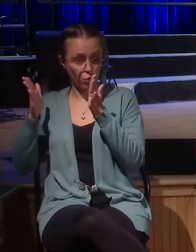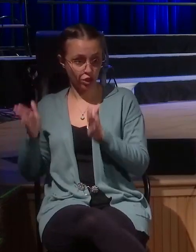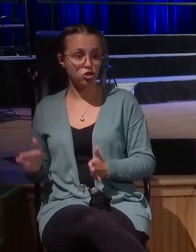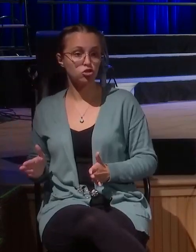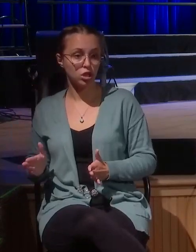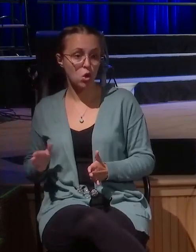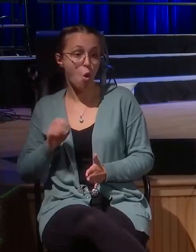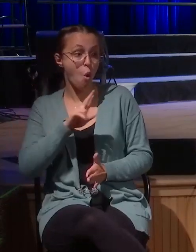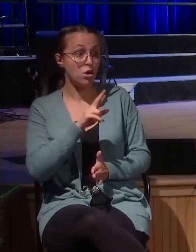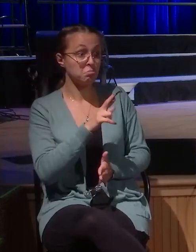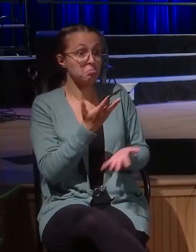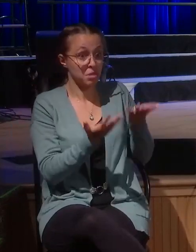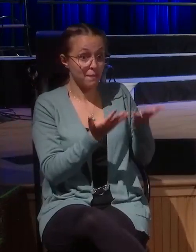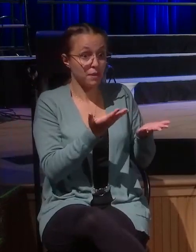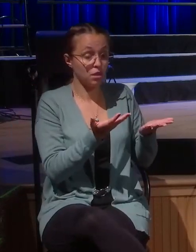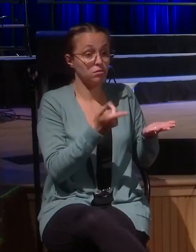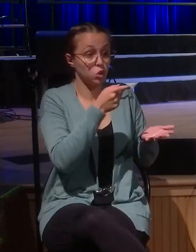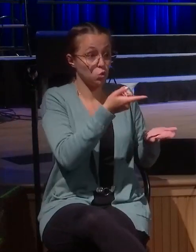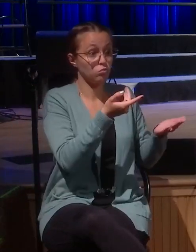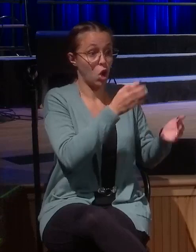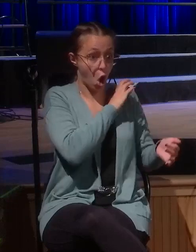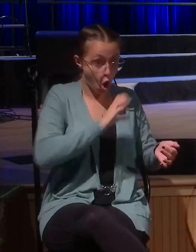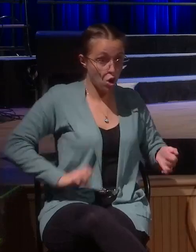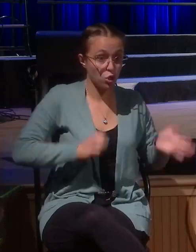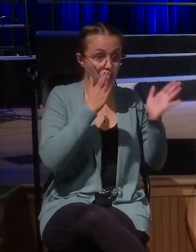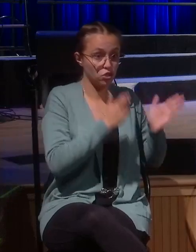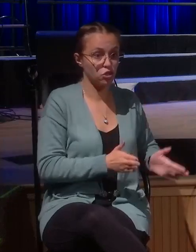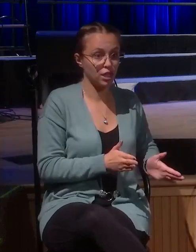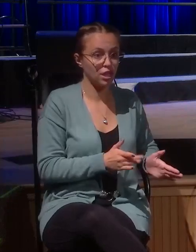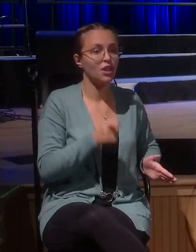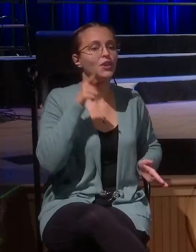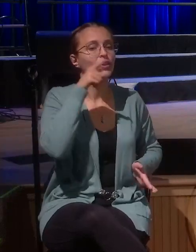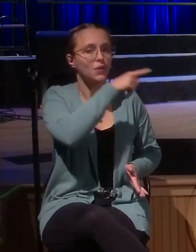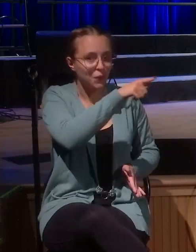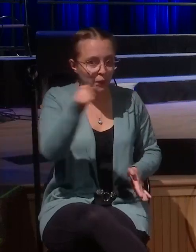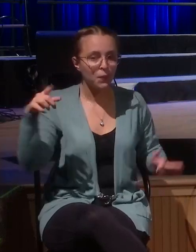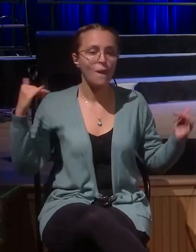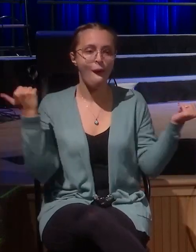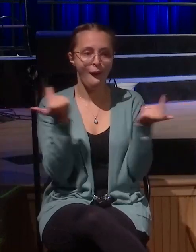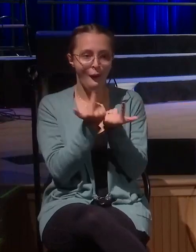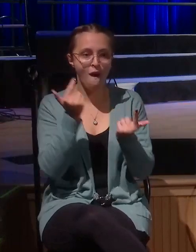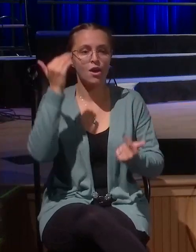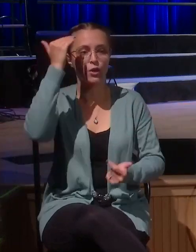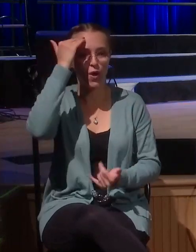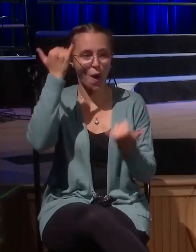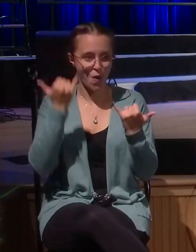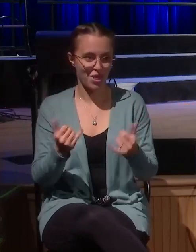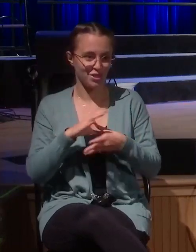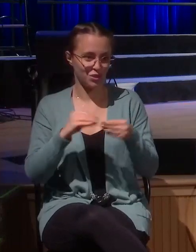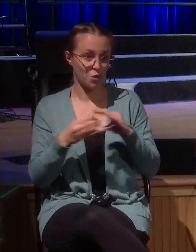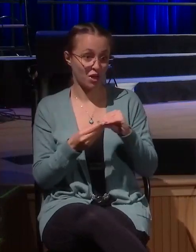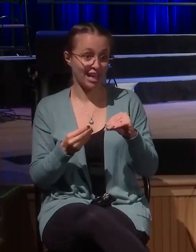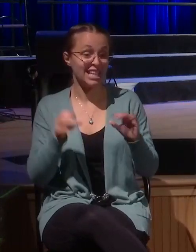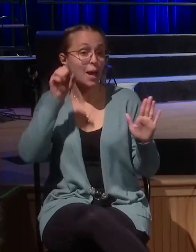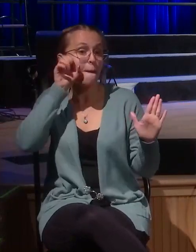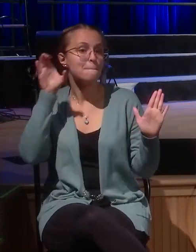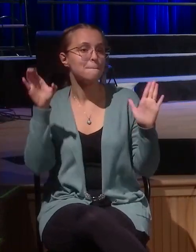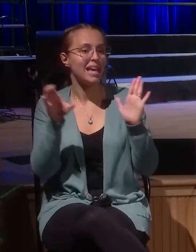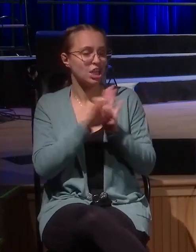times. And what's fascinating about what we're going to read today is, one, it's a picture of salvation for those who would not